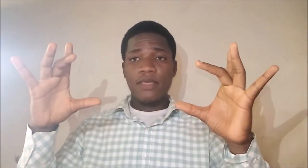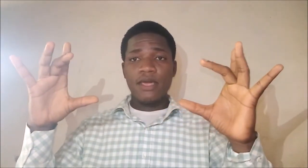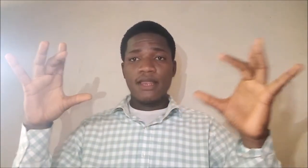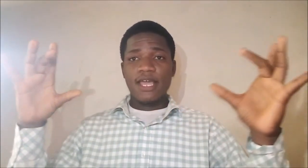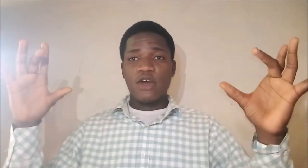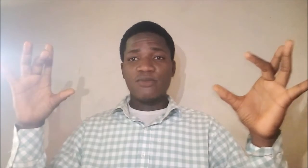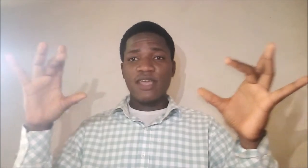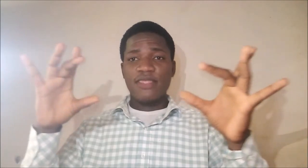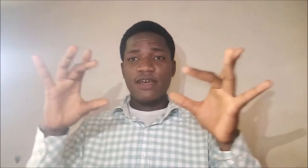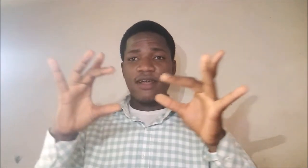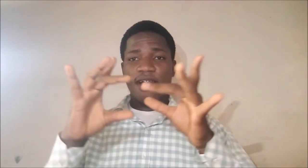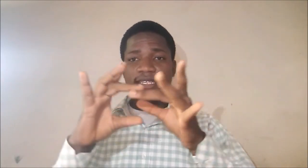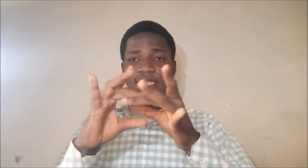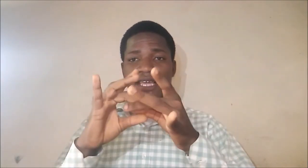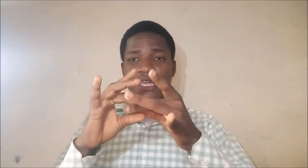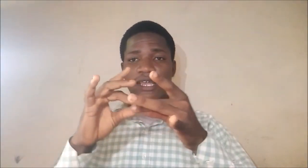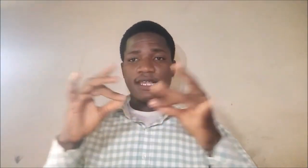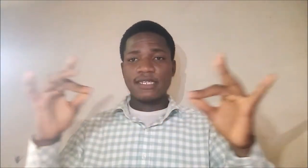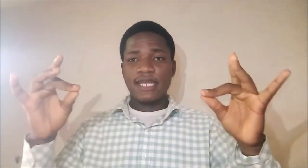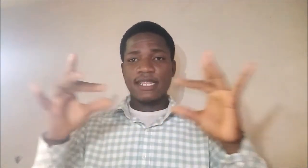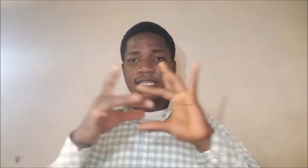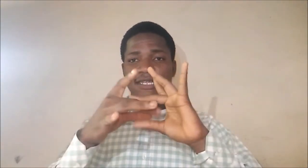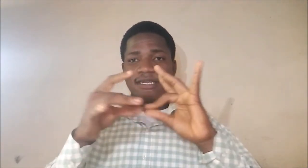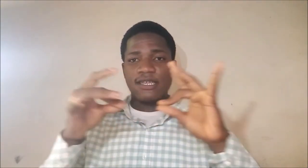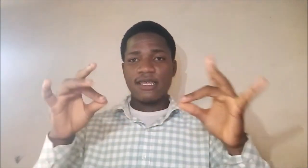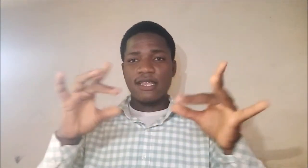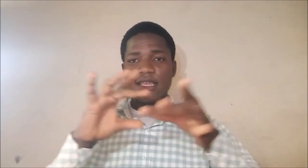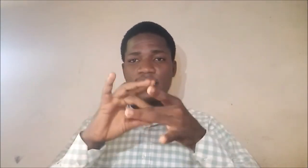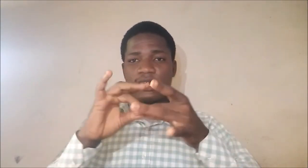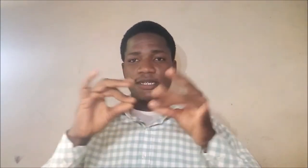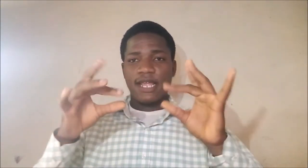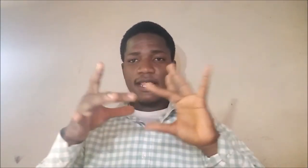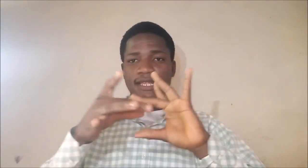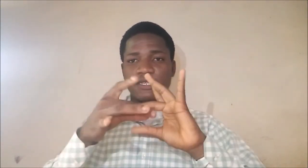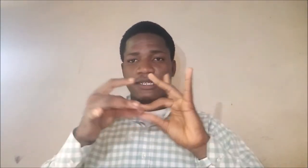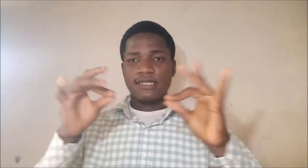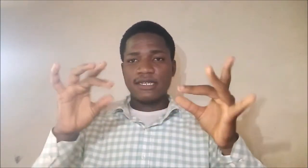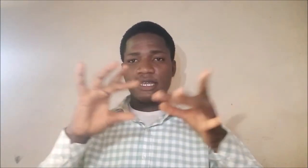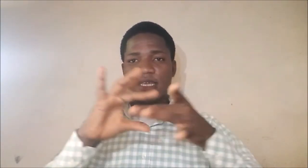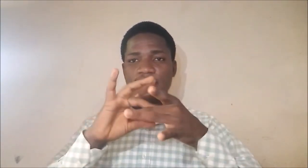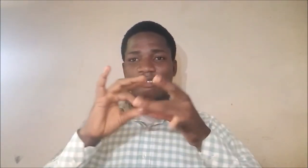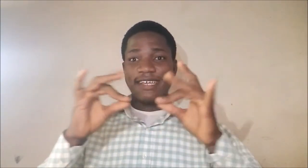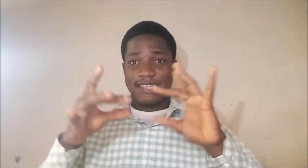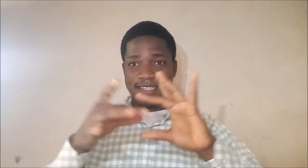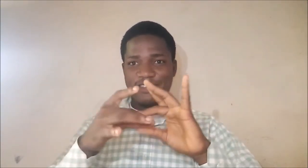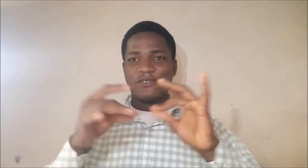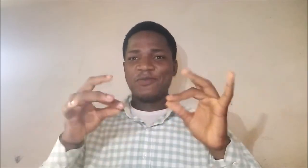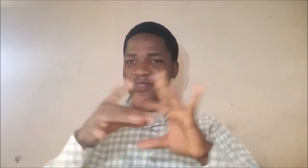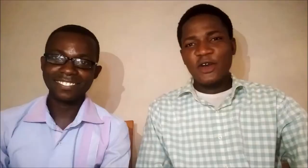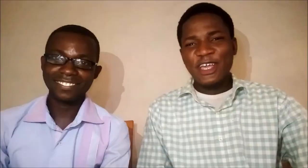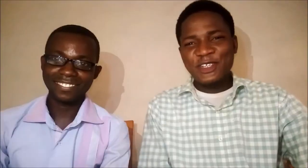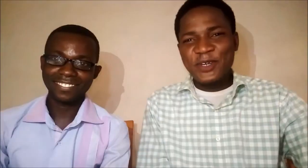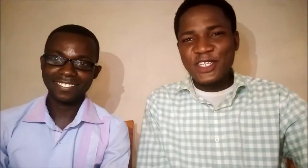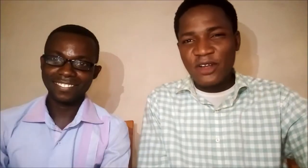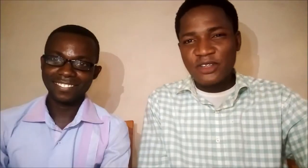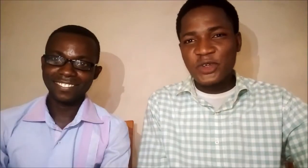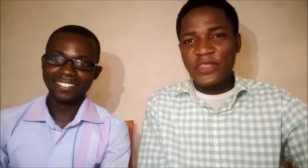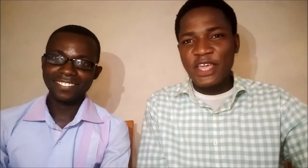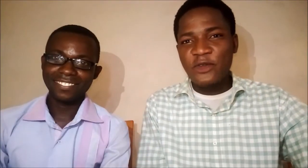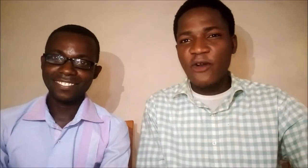They come together and say sentence. Sentence. Sentence. Okay, so we're done. So thank you